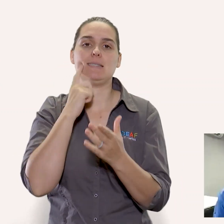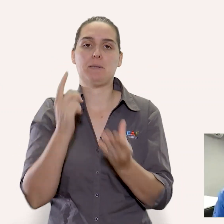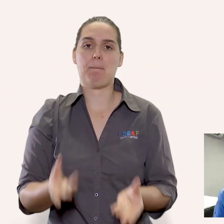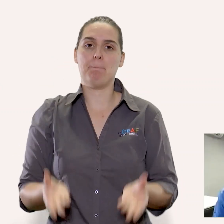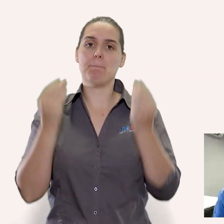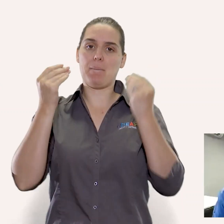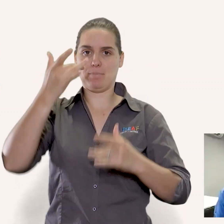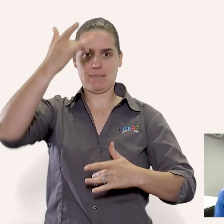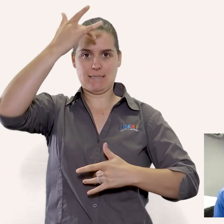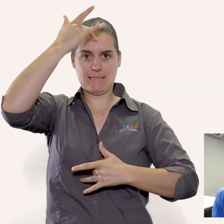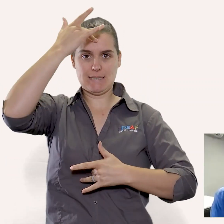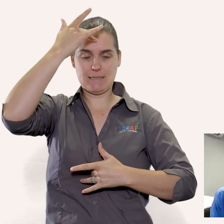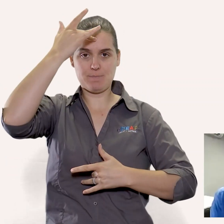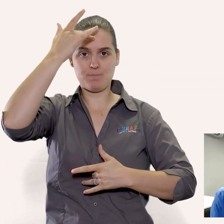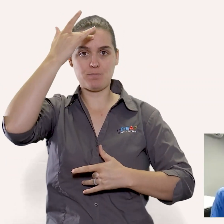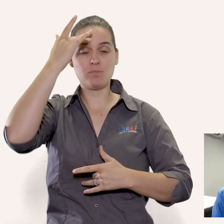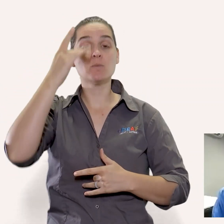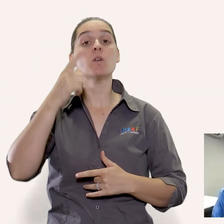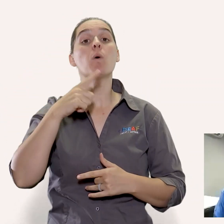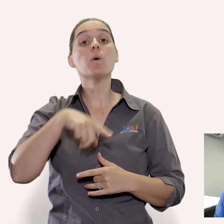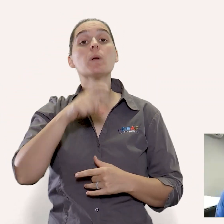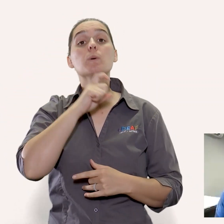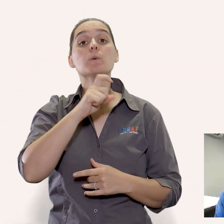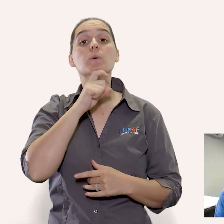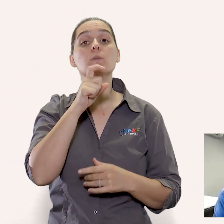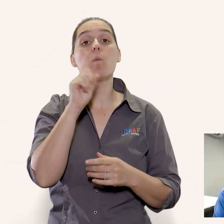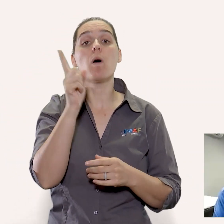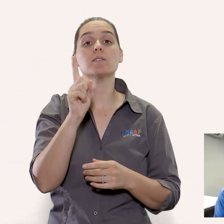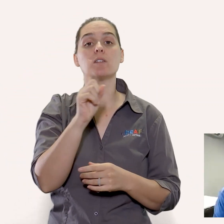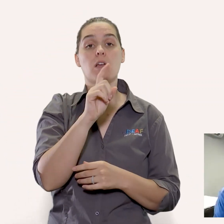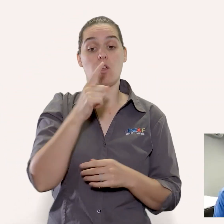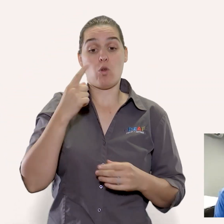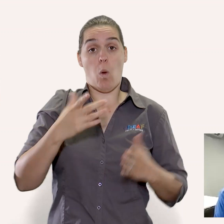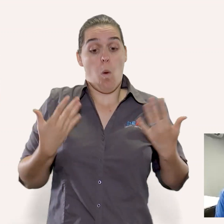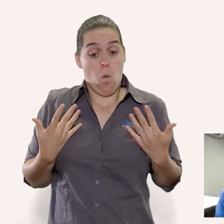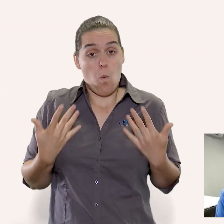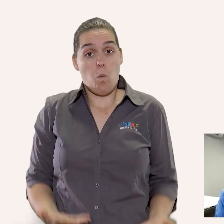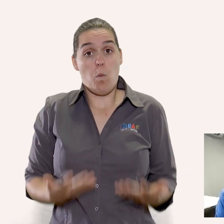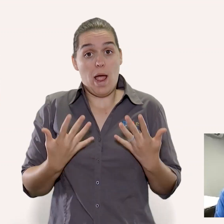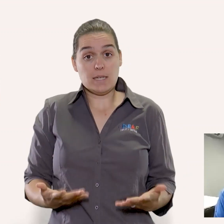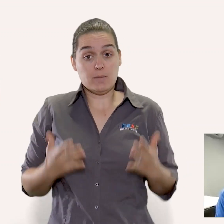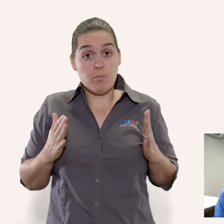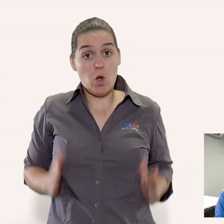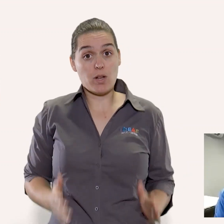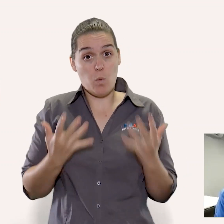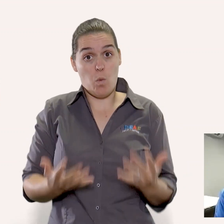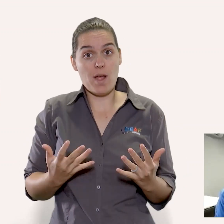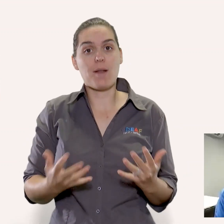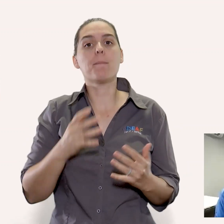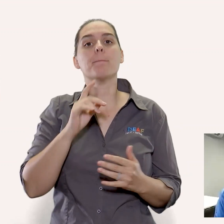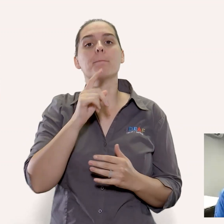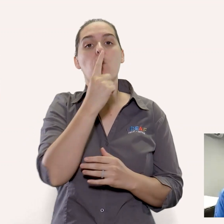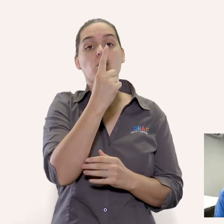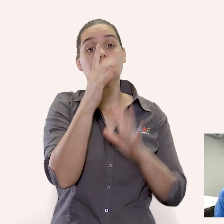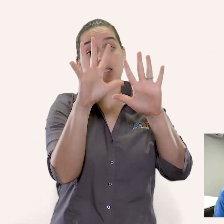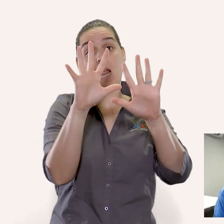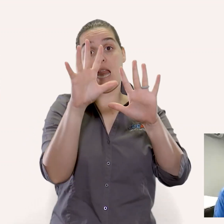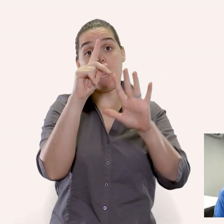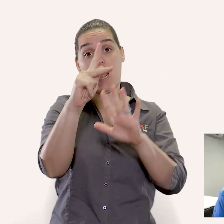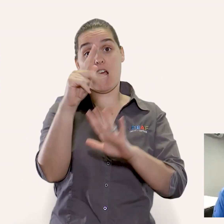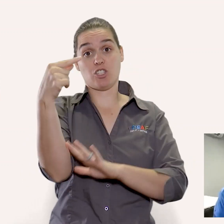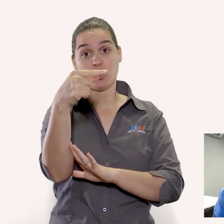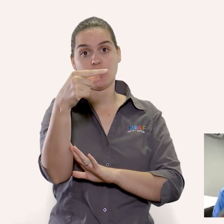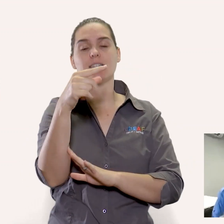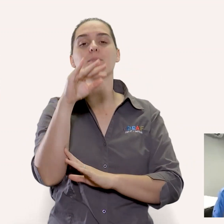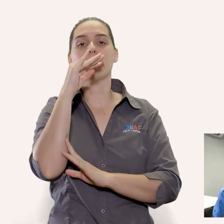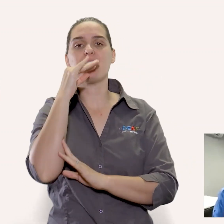general how much water should you be drinking the basic formula is 300 milliliters for every 10 kilograms body weight and